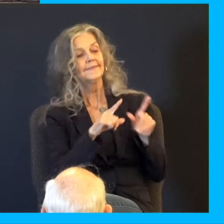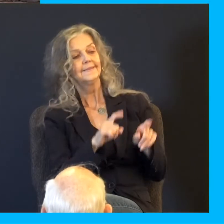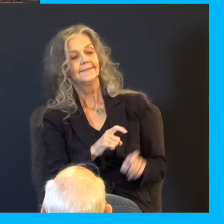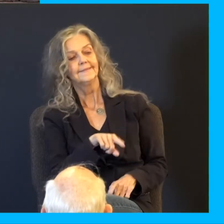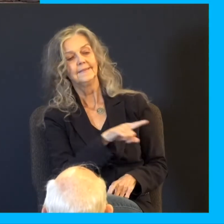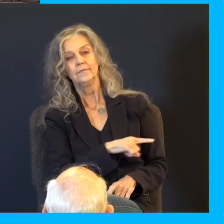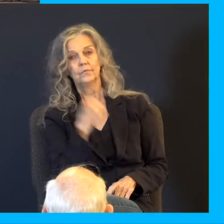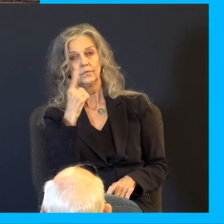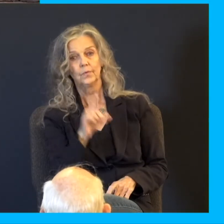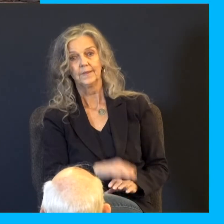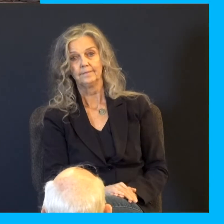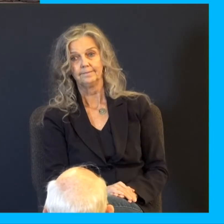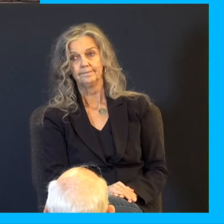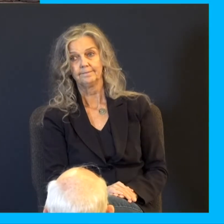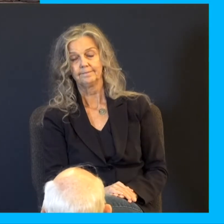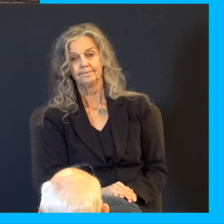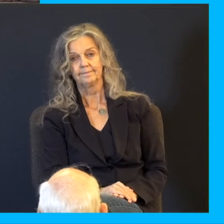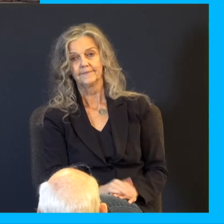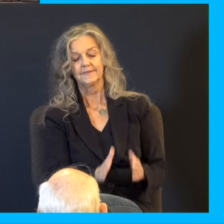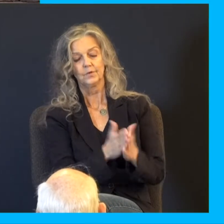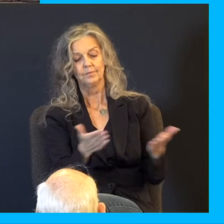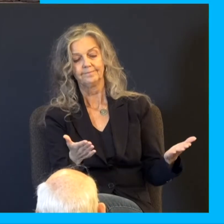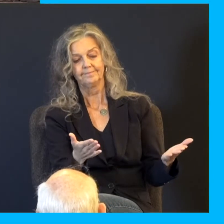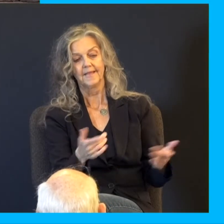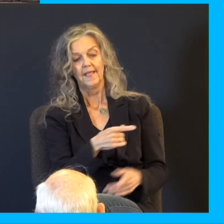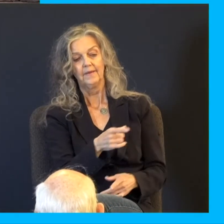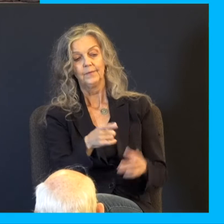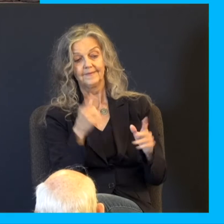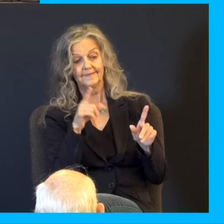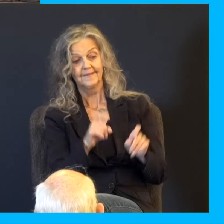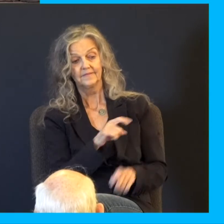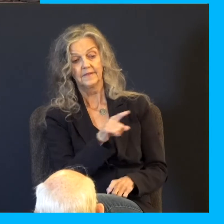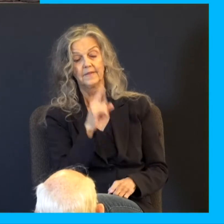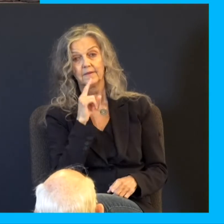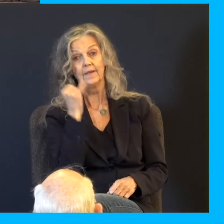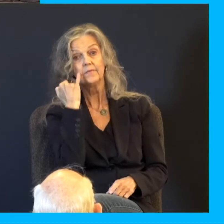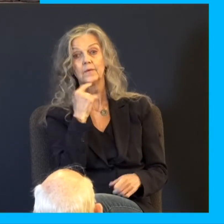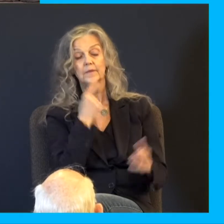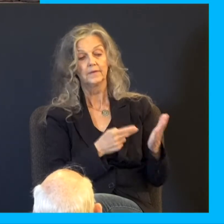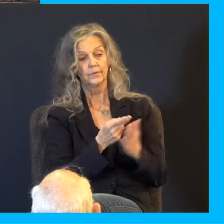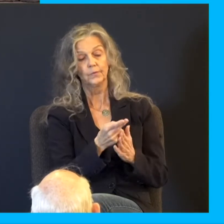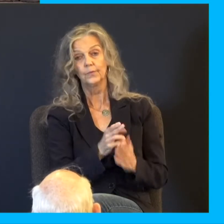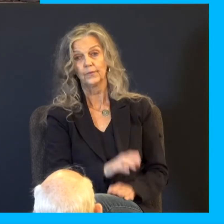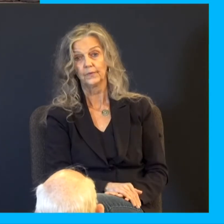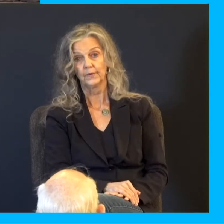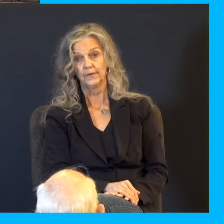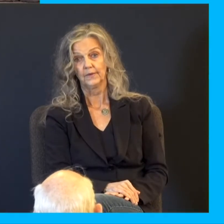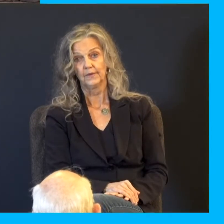It's an open book test, people. Come on. Their integrity. Are they still cool with illegal or illicit or ill-begotten gain?